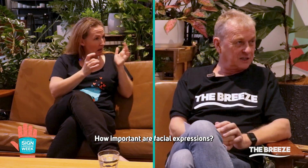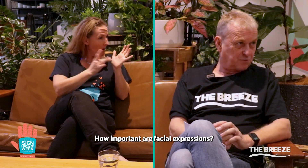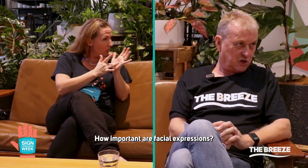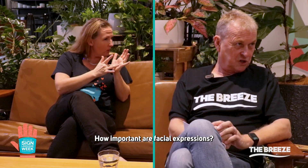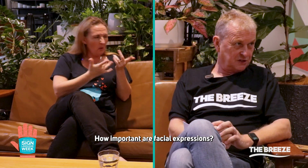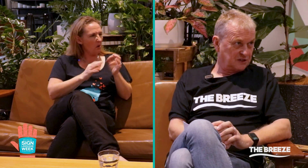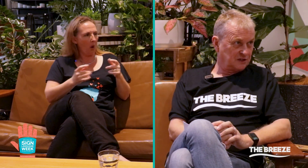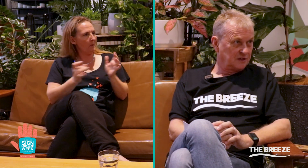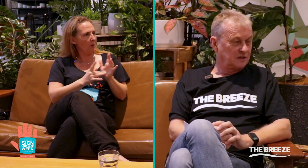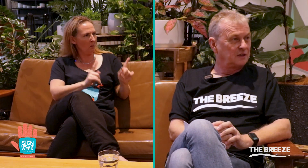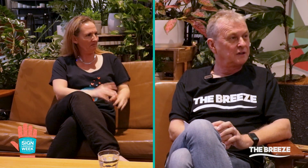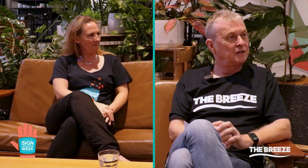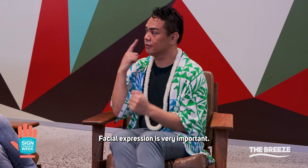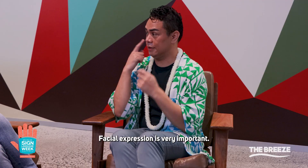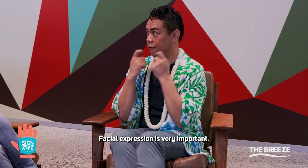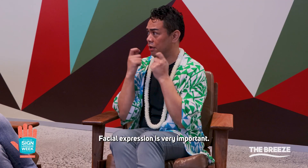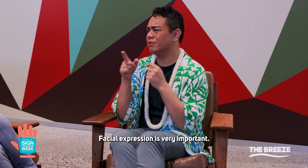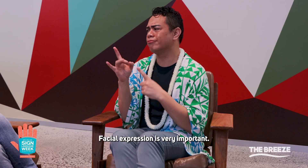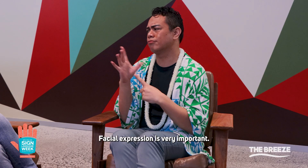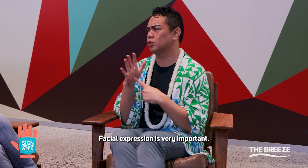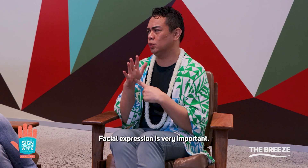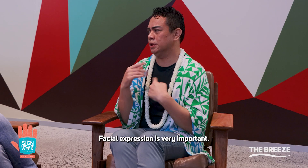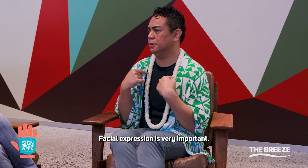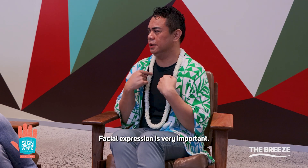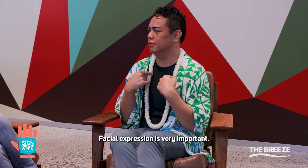expressions? Facial expression is very important.